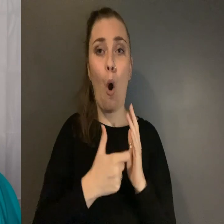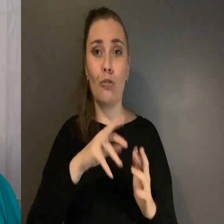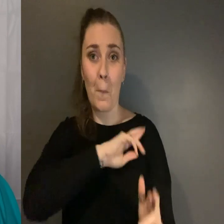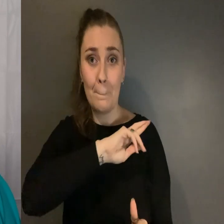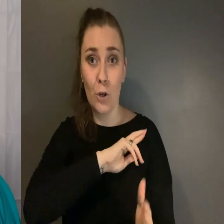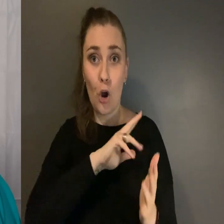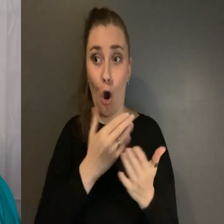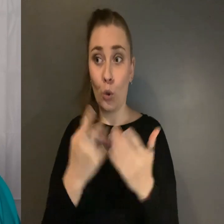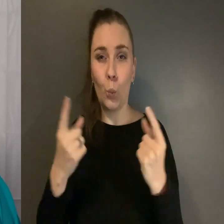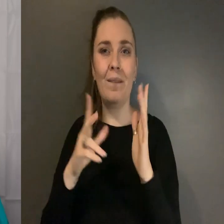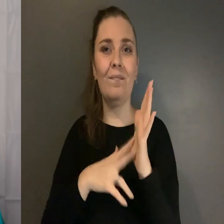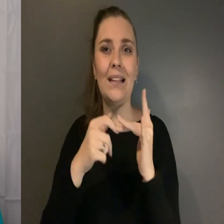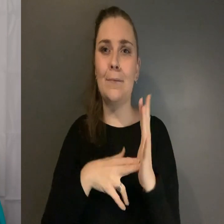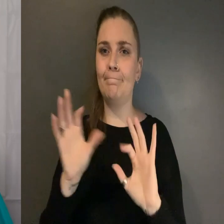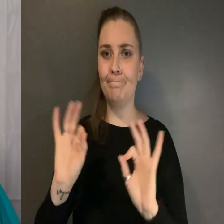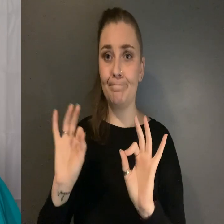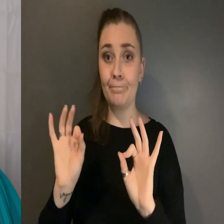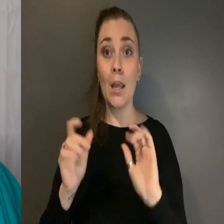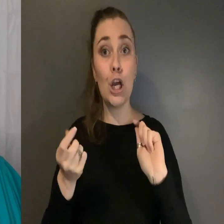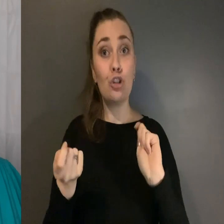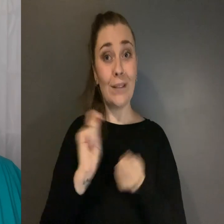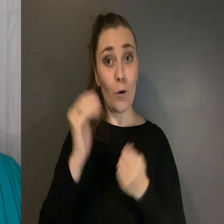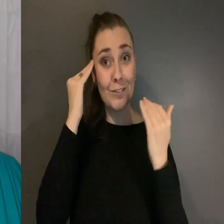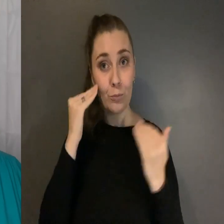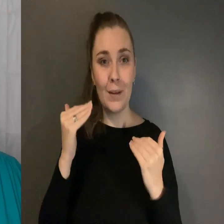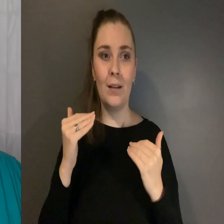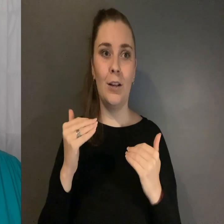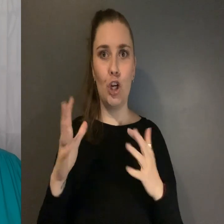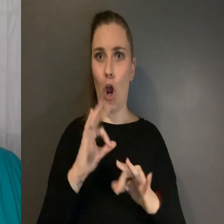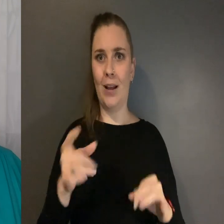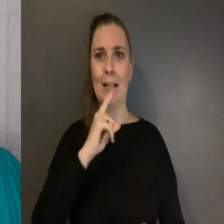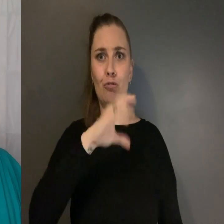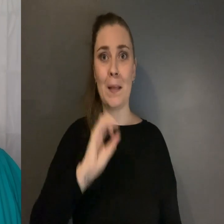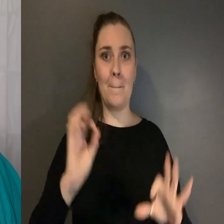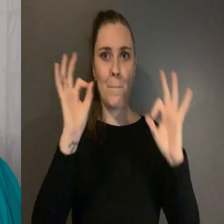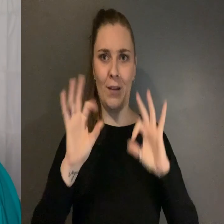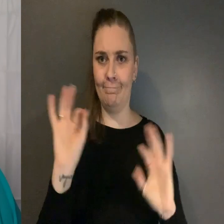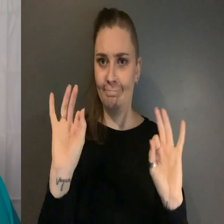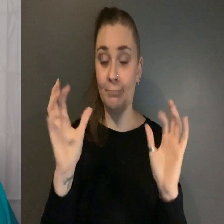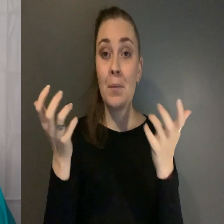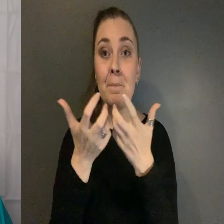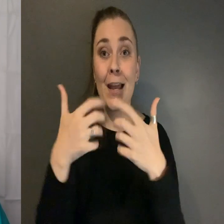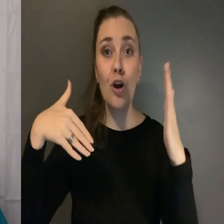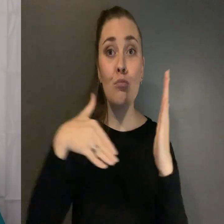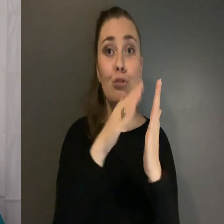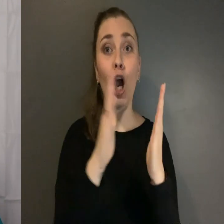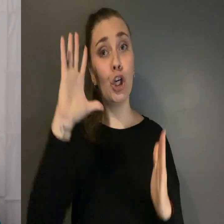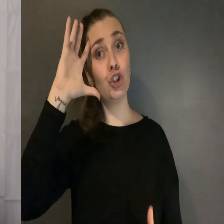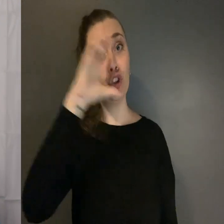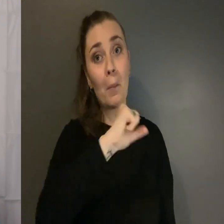place on the victim Transformative justice is far from perfect Many approaches assume that people have a community